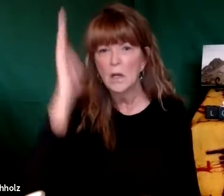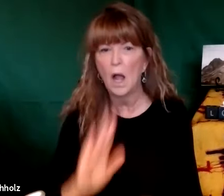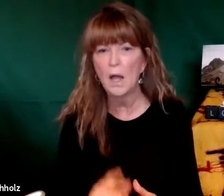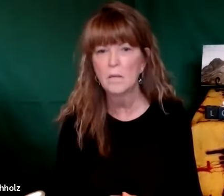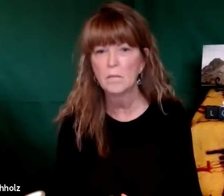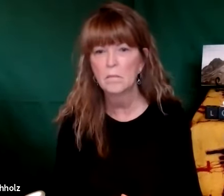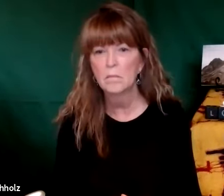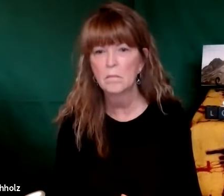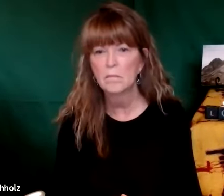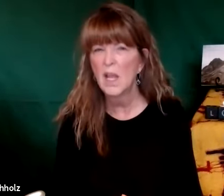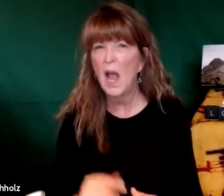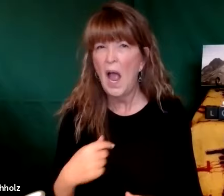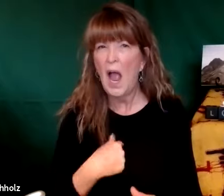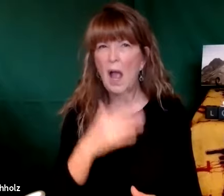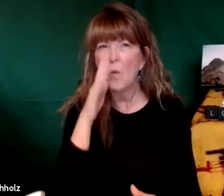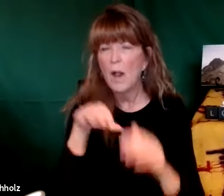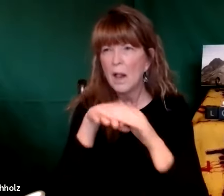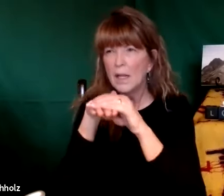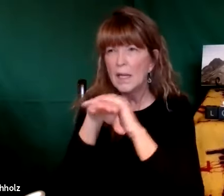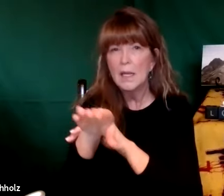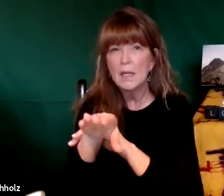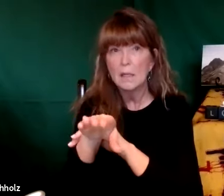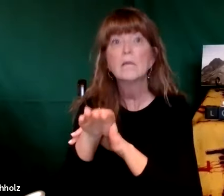because that is the mountain where people encounter God